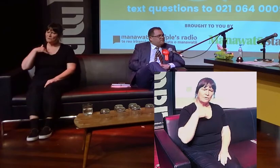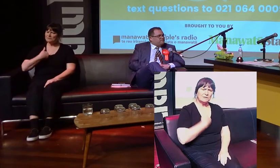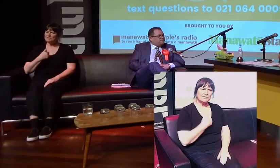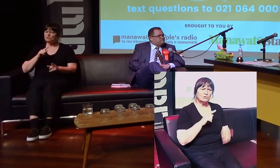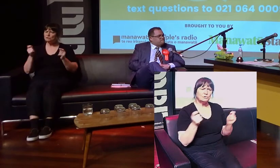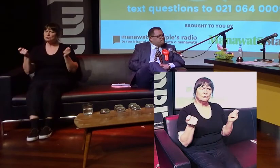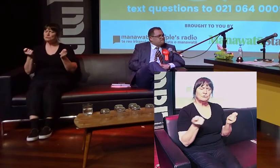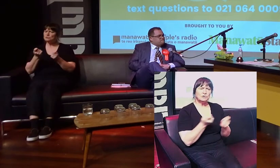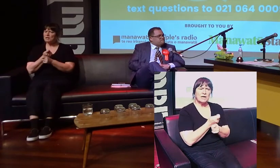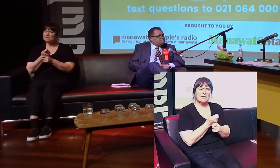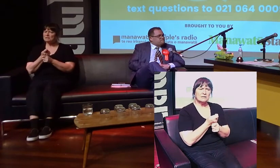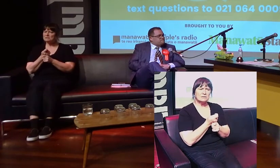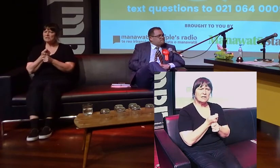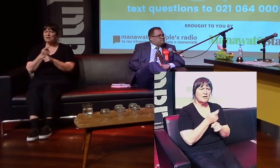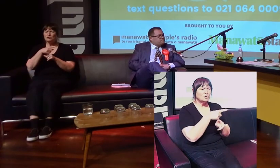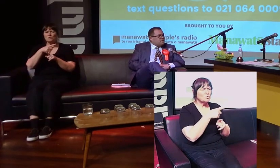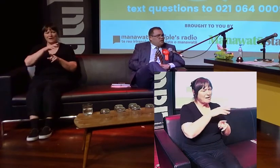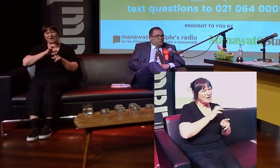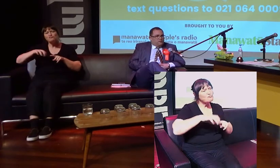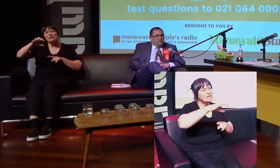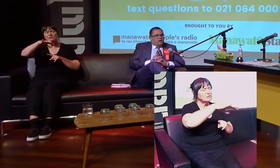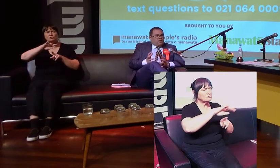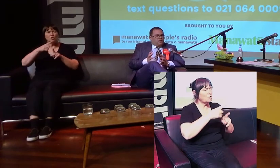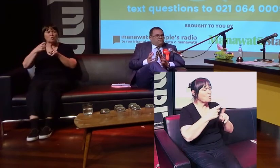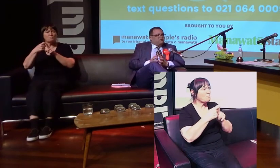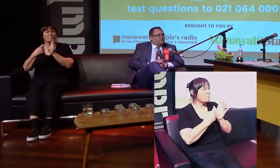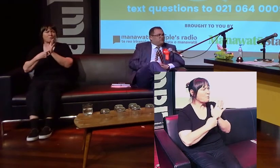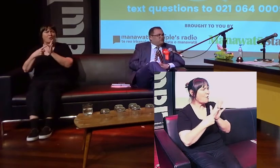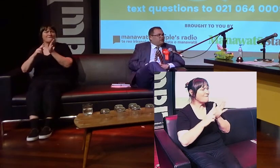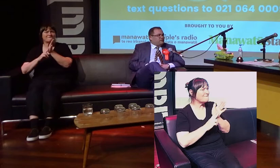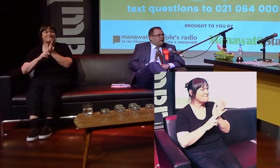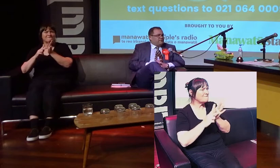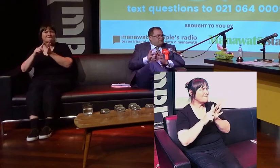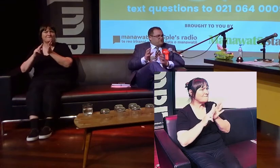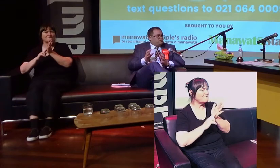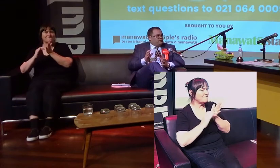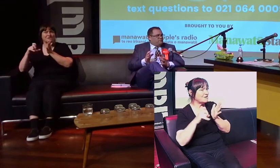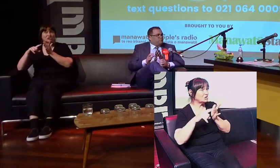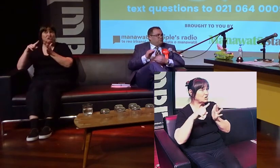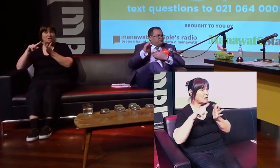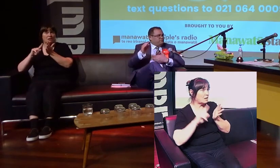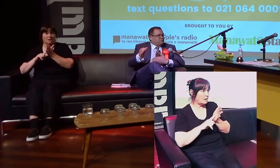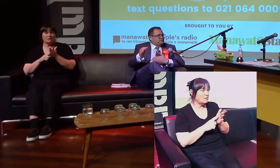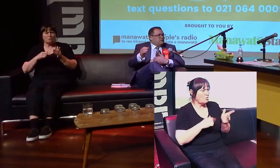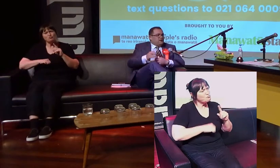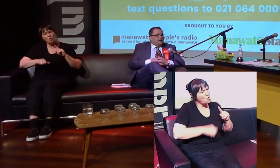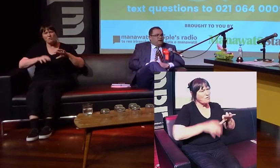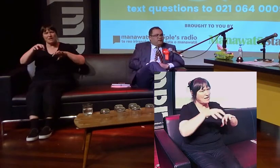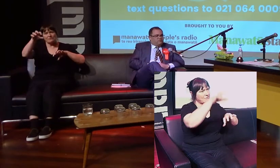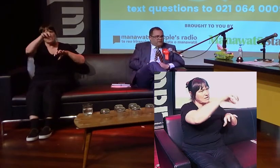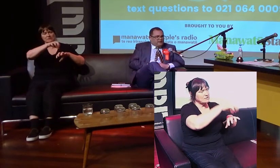approach. Why can't it stay as a provincial fund? Well, our focus is on looking at that regional level moving forward.